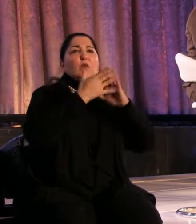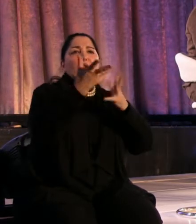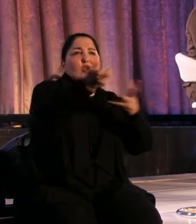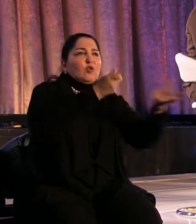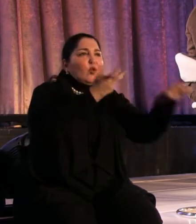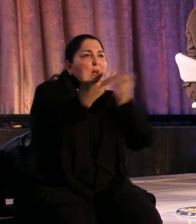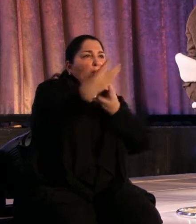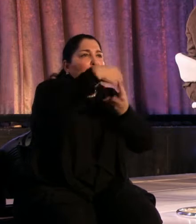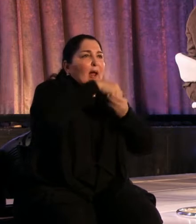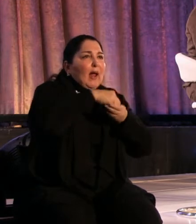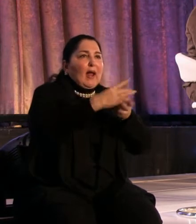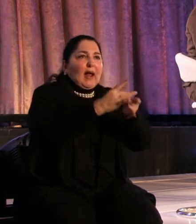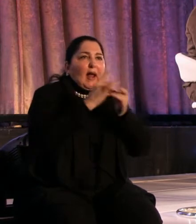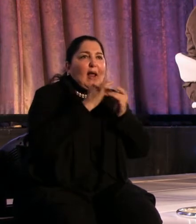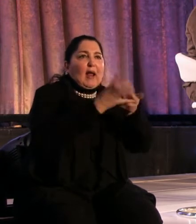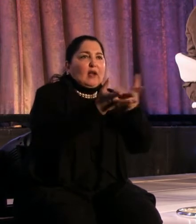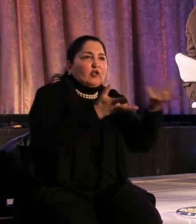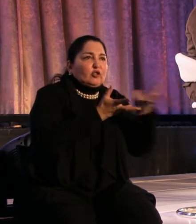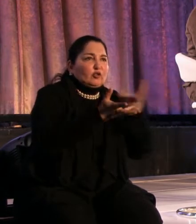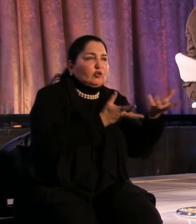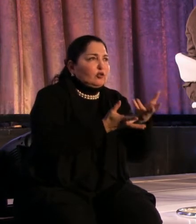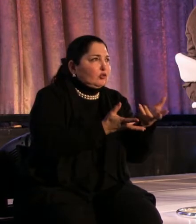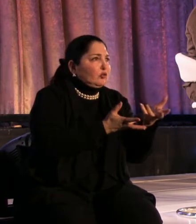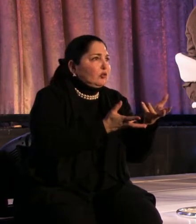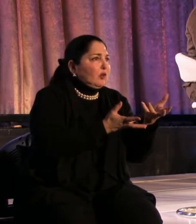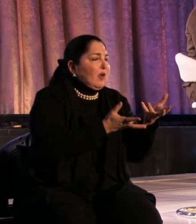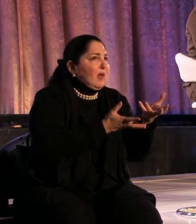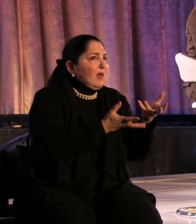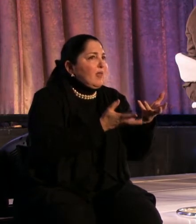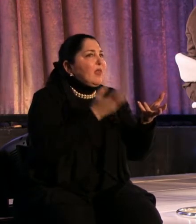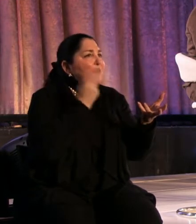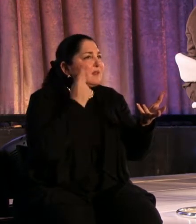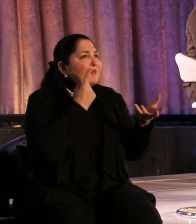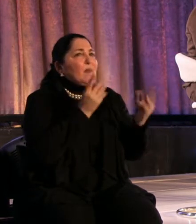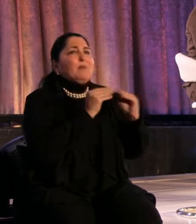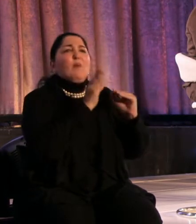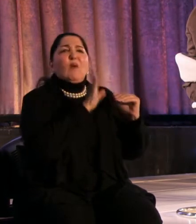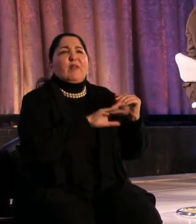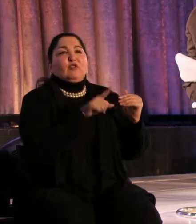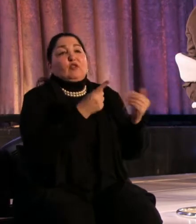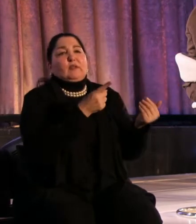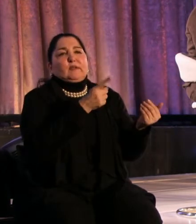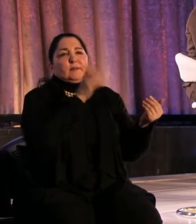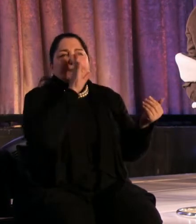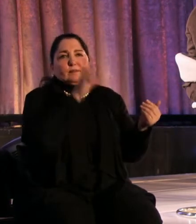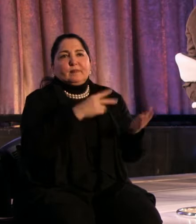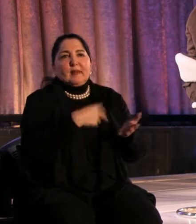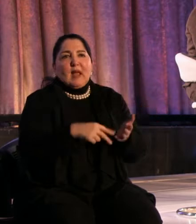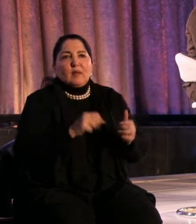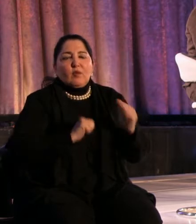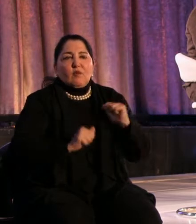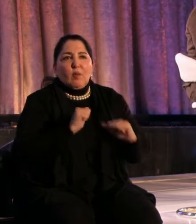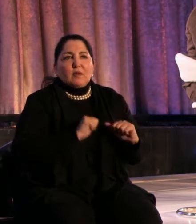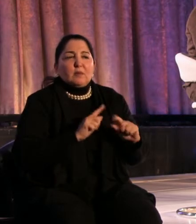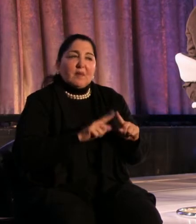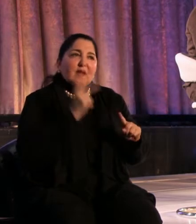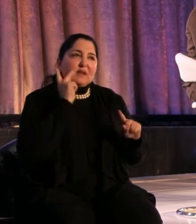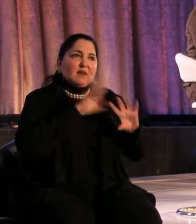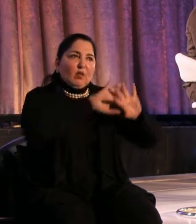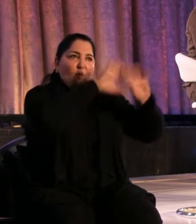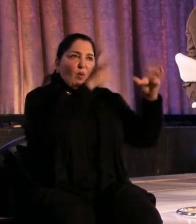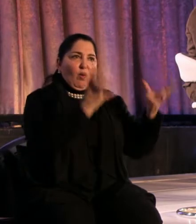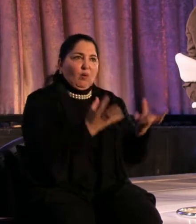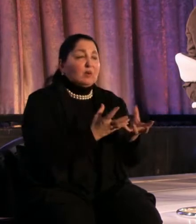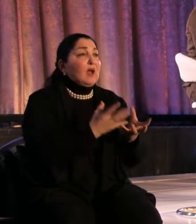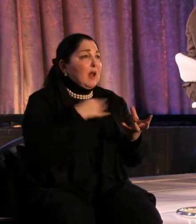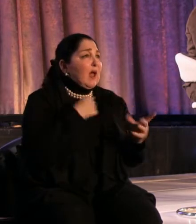that there is something more than just another dance performance, that it is an entity, that it has